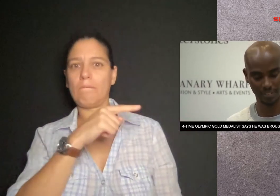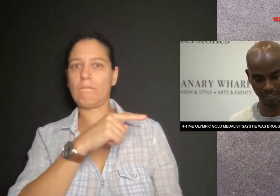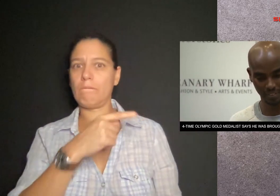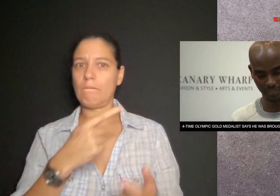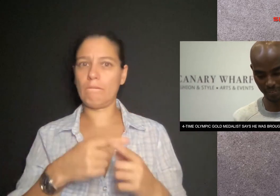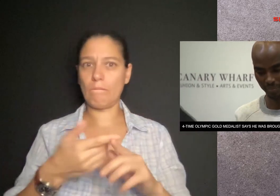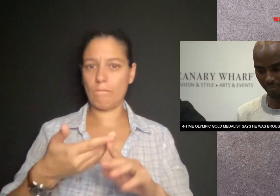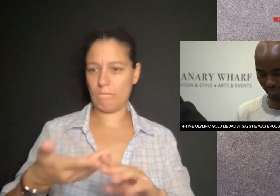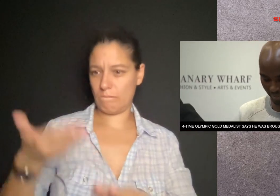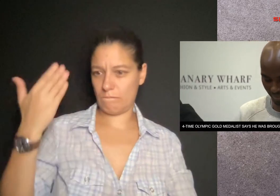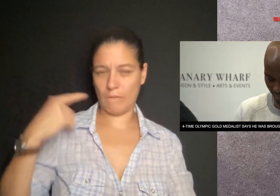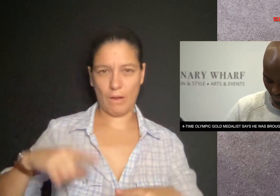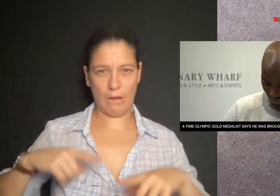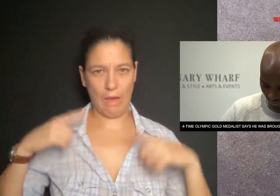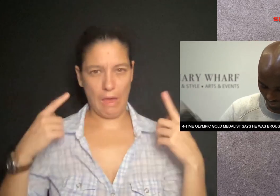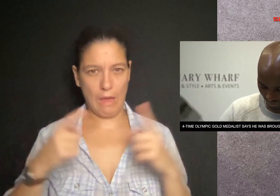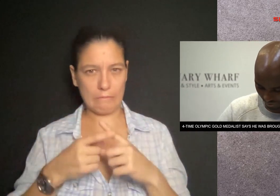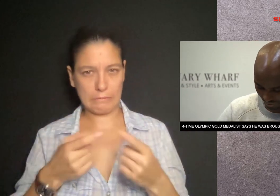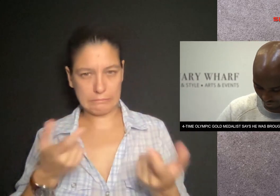saved him from a life of servitude.